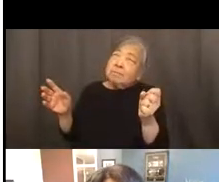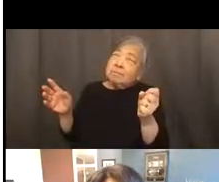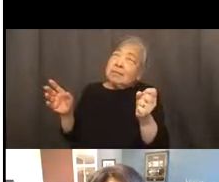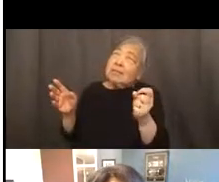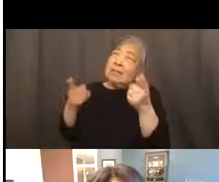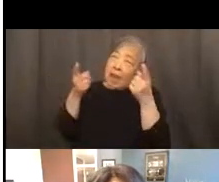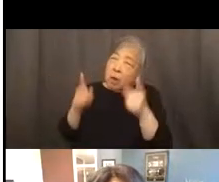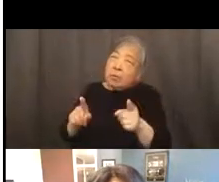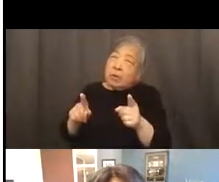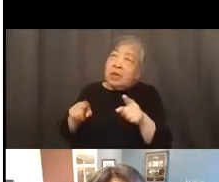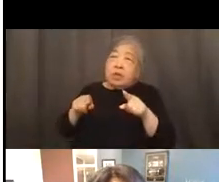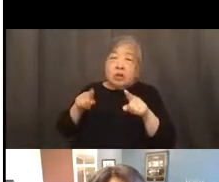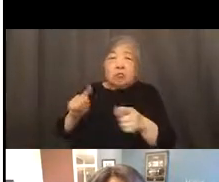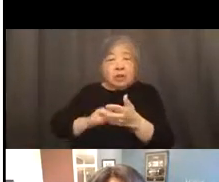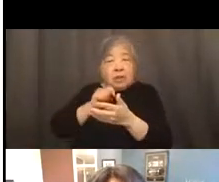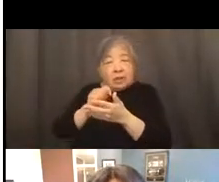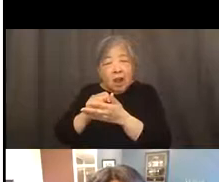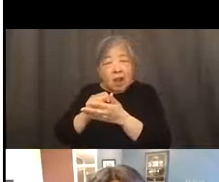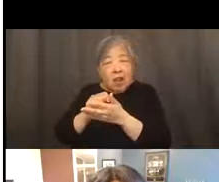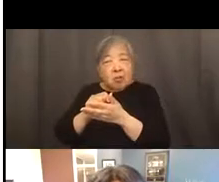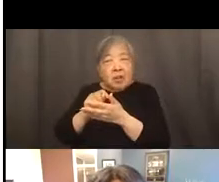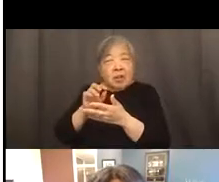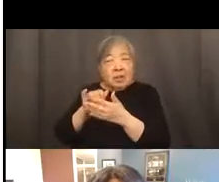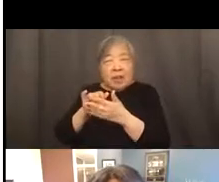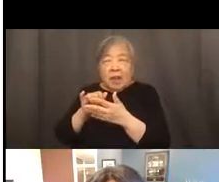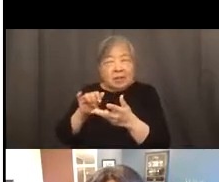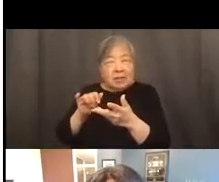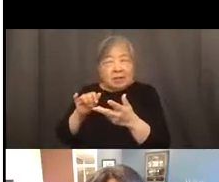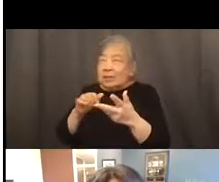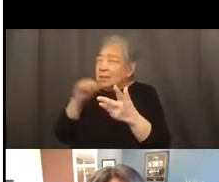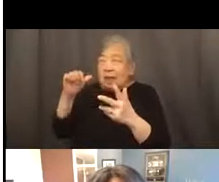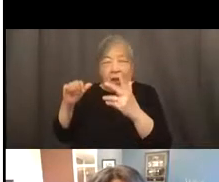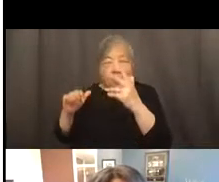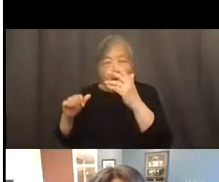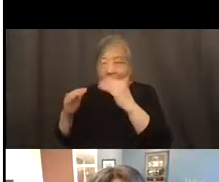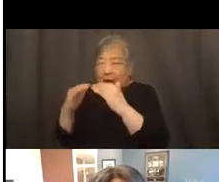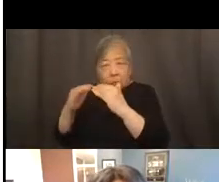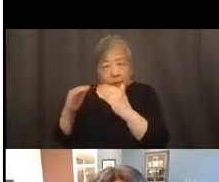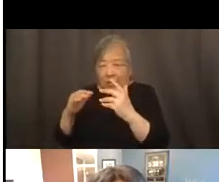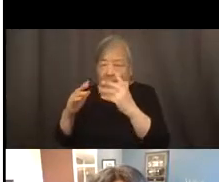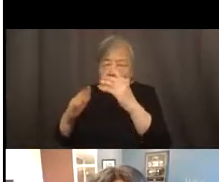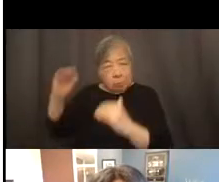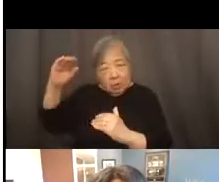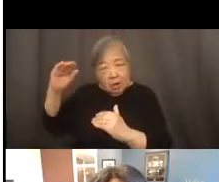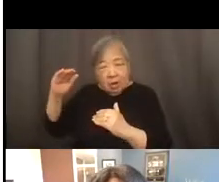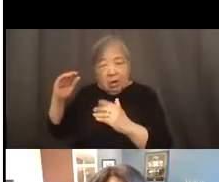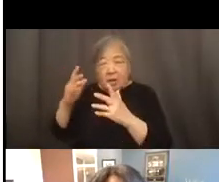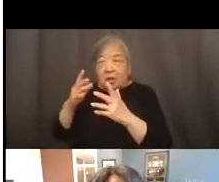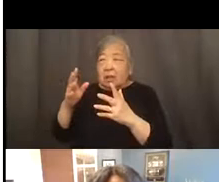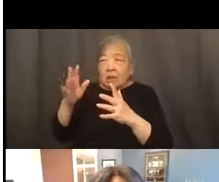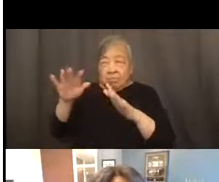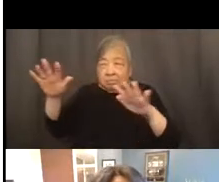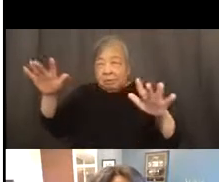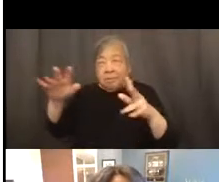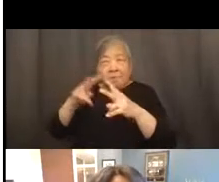that is deeply inequitable. A landscape that is very segregated. And so when you